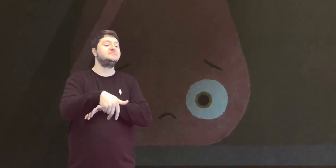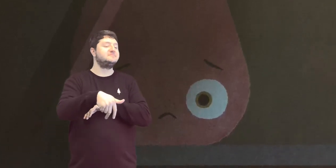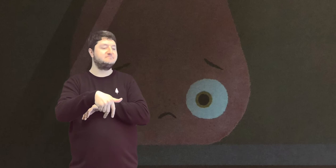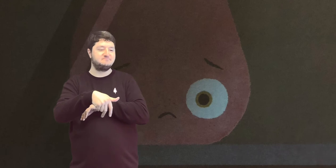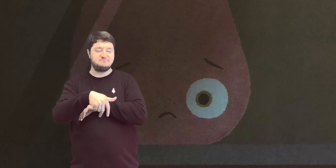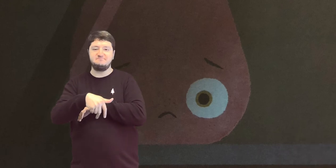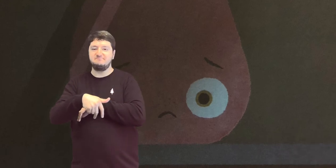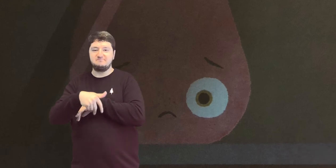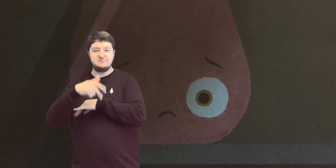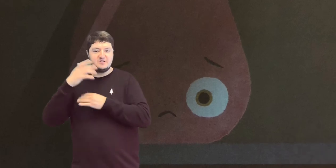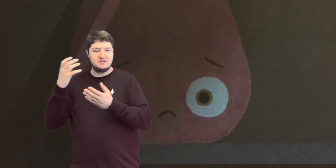day even